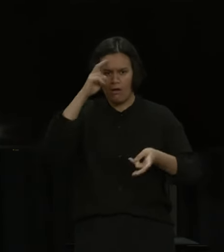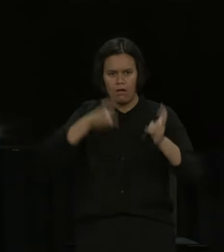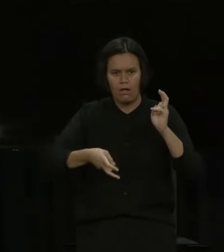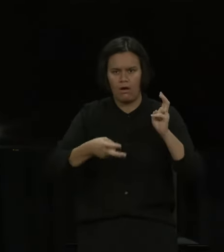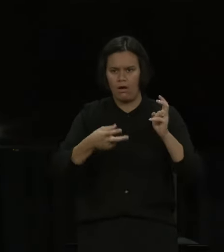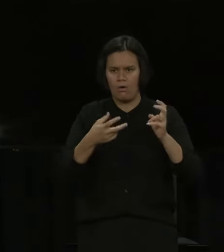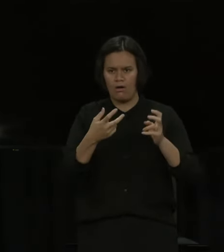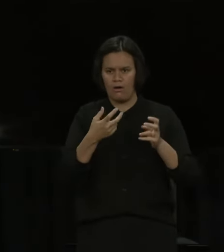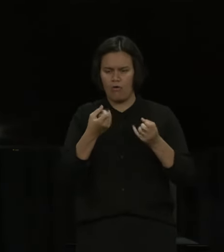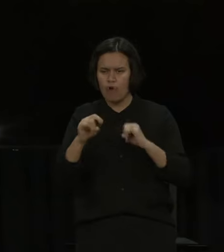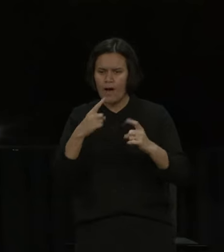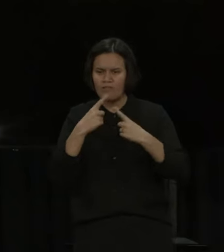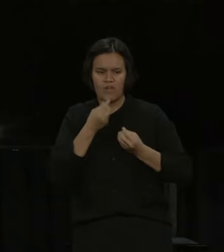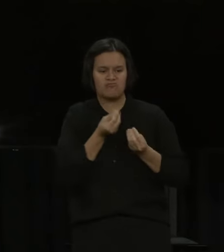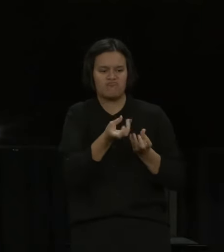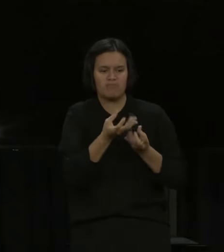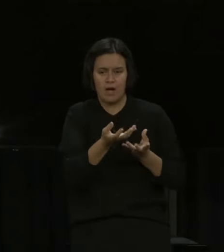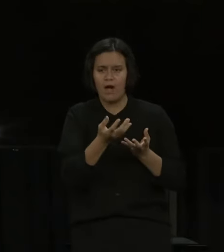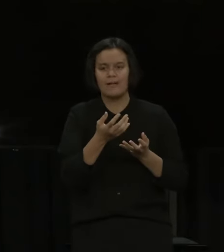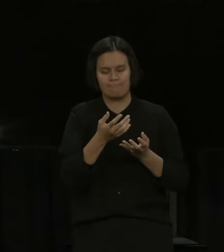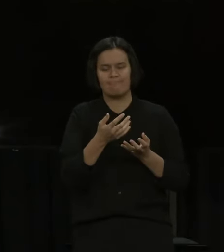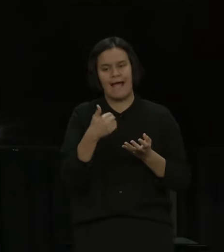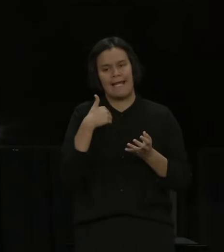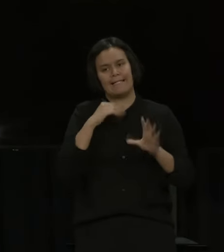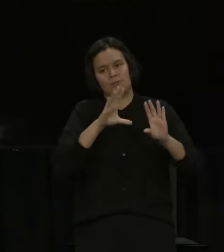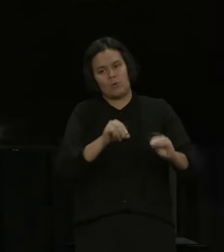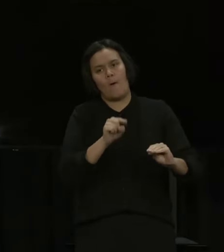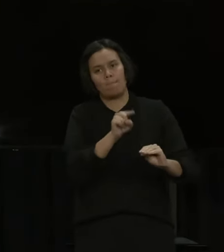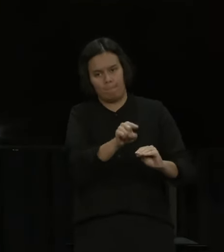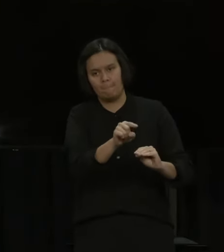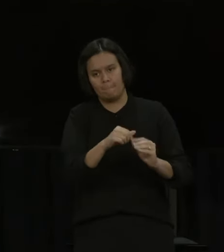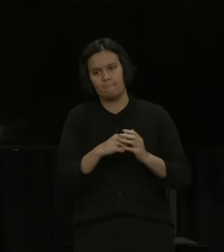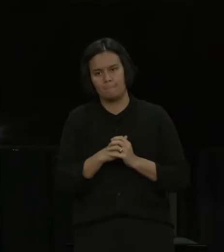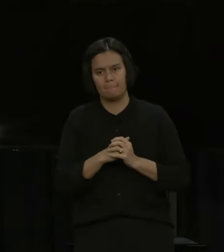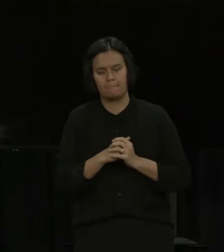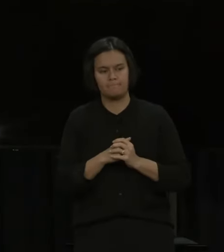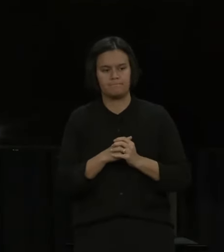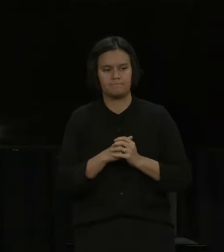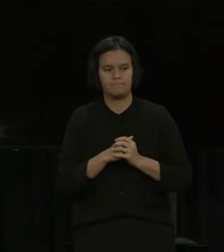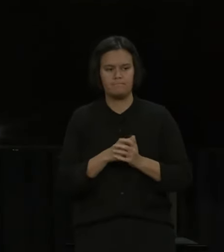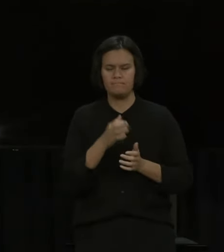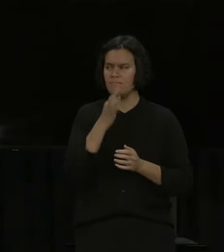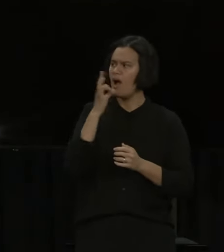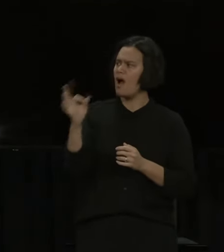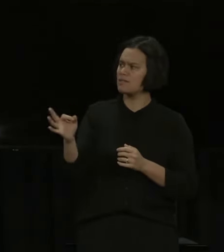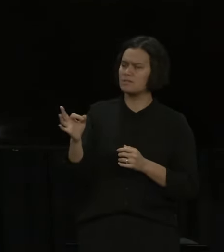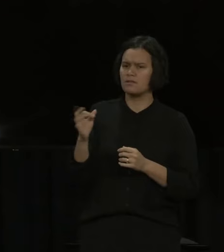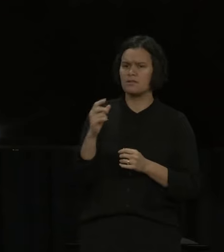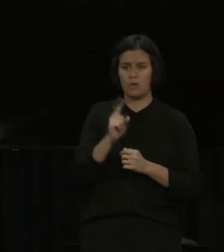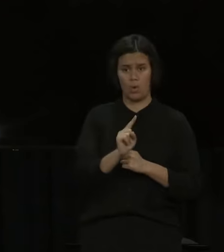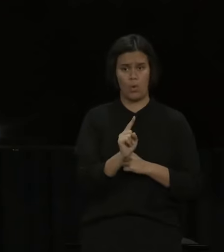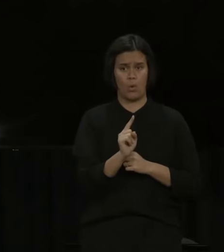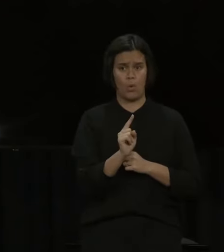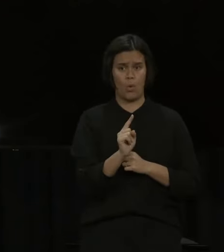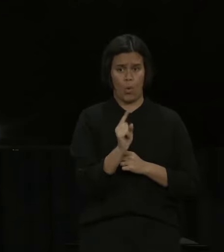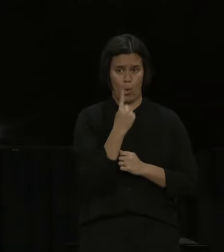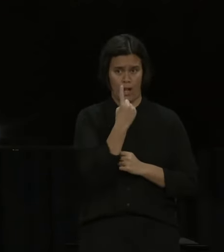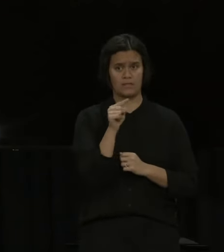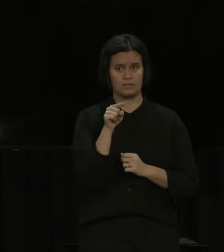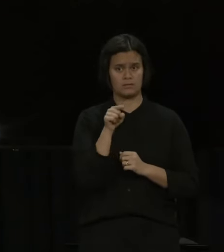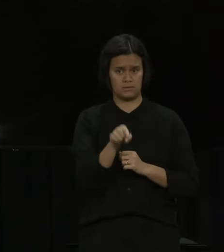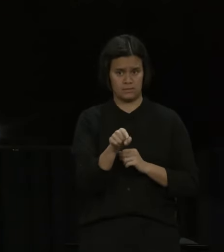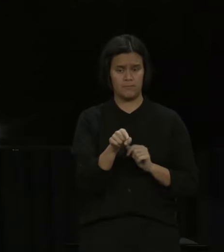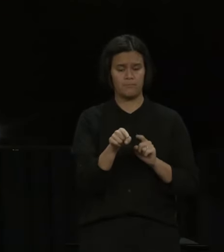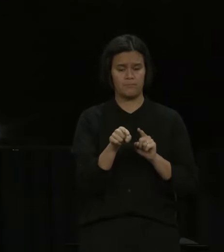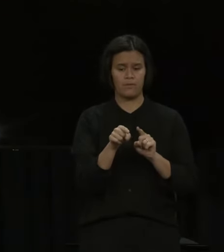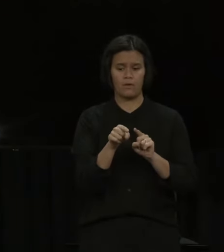in combating that misinformation. Well there was access issues I mean Waipurera had to leave Auckland in lockdown